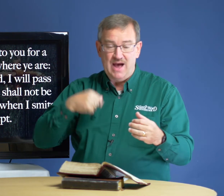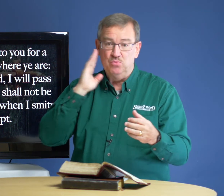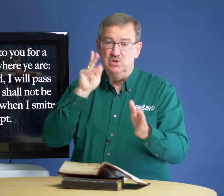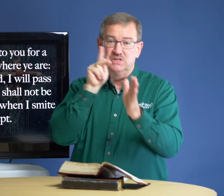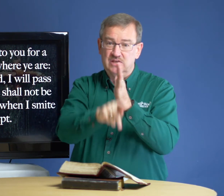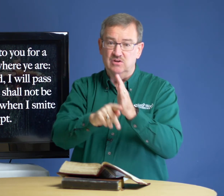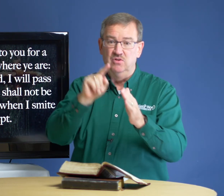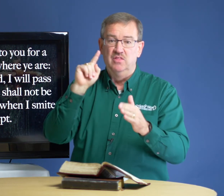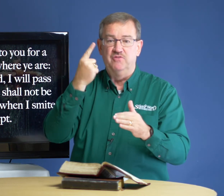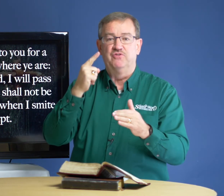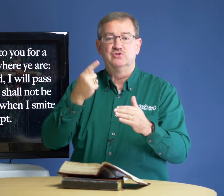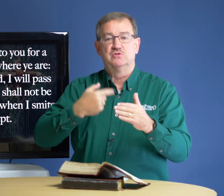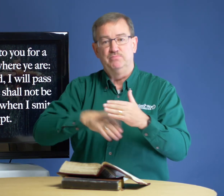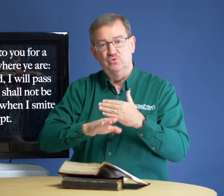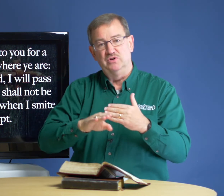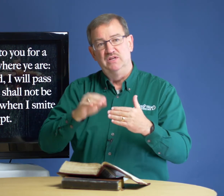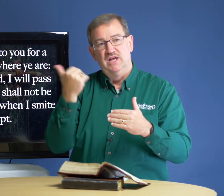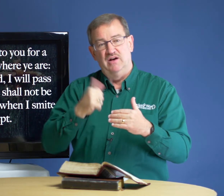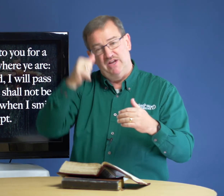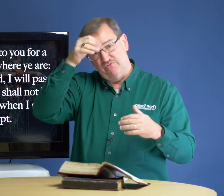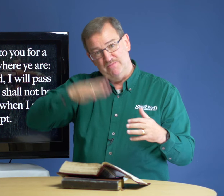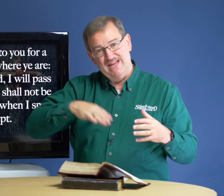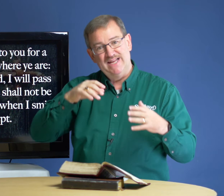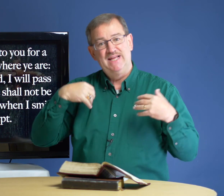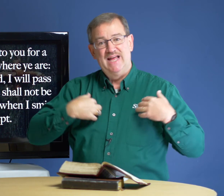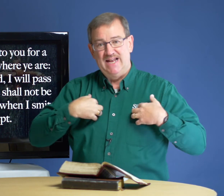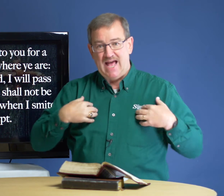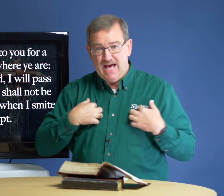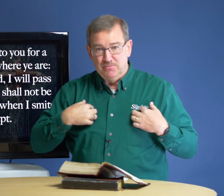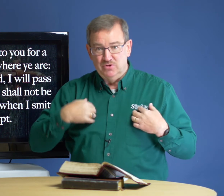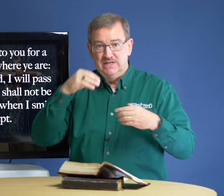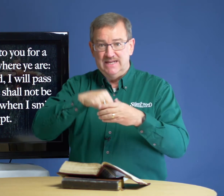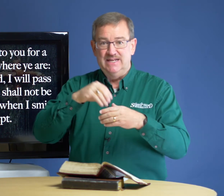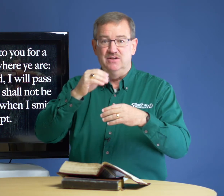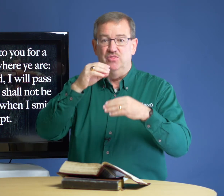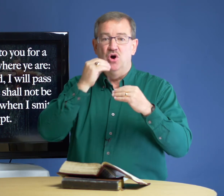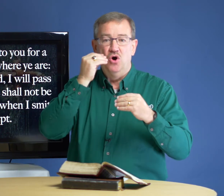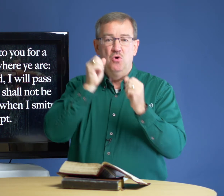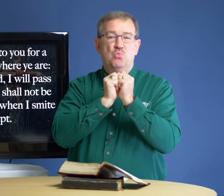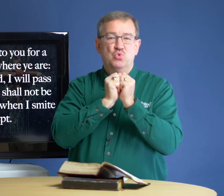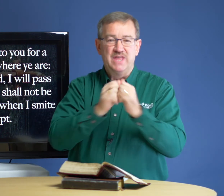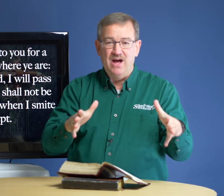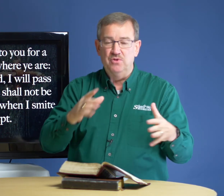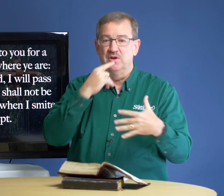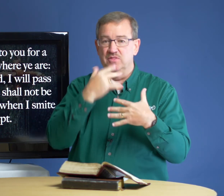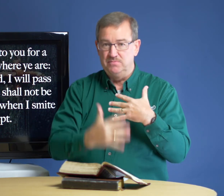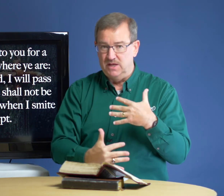I will kill the firstborn of every man and animal in the home without the blood.